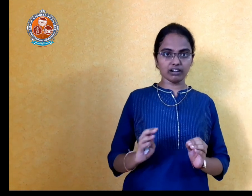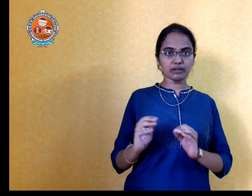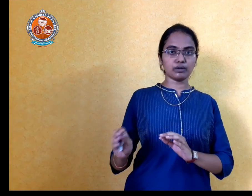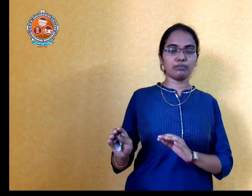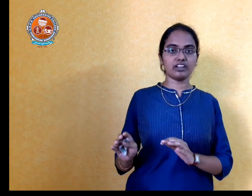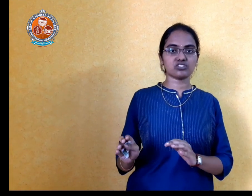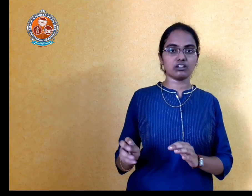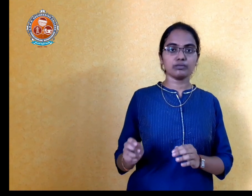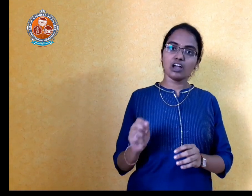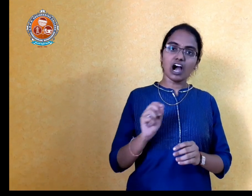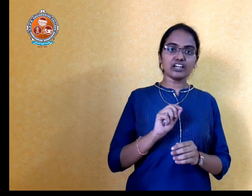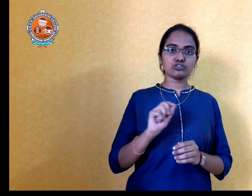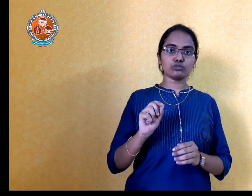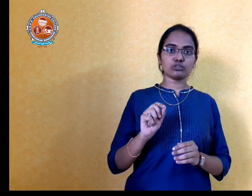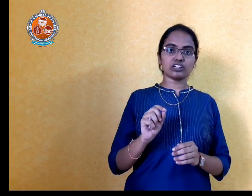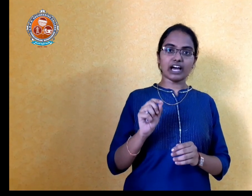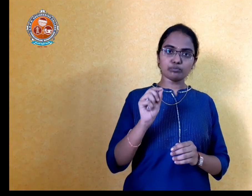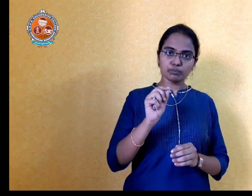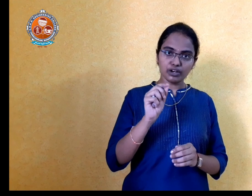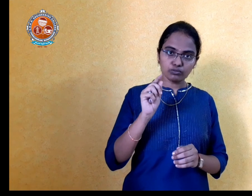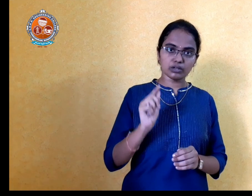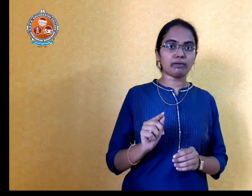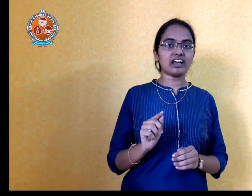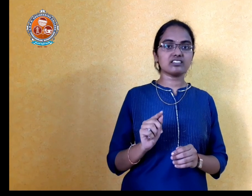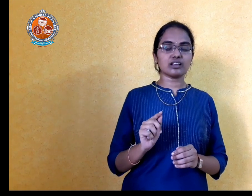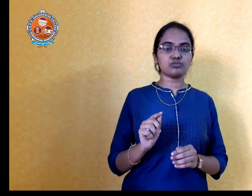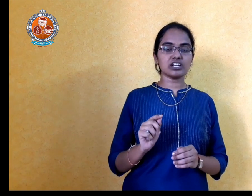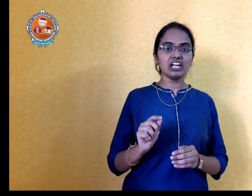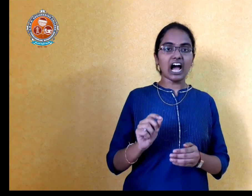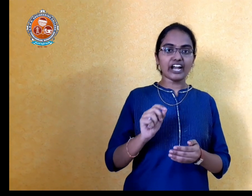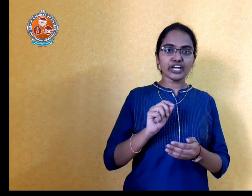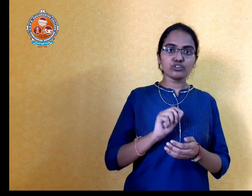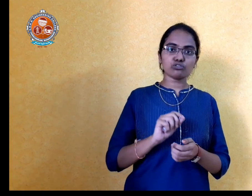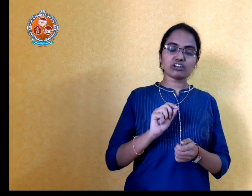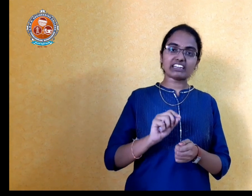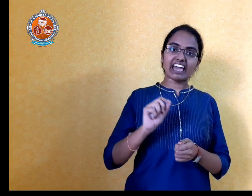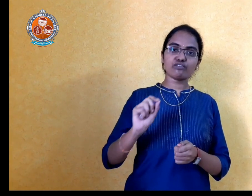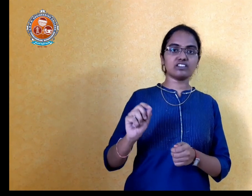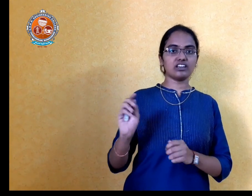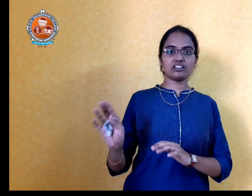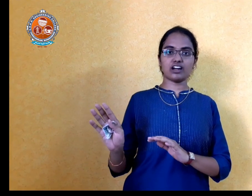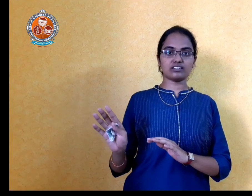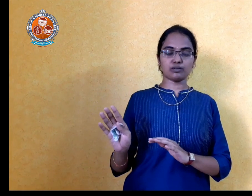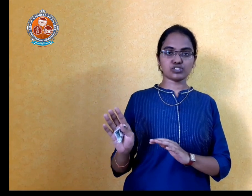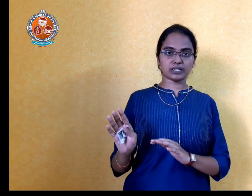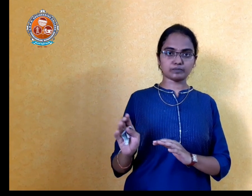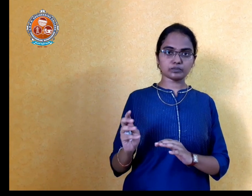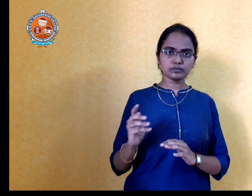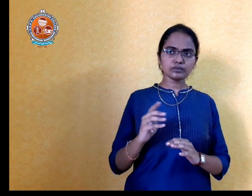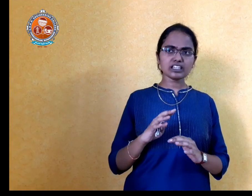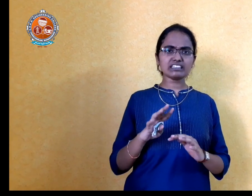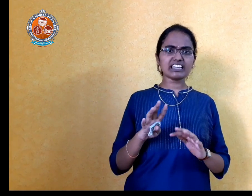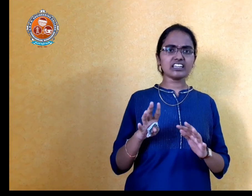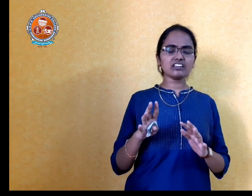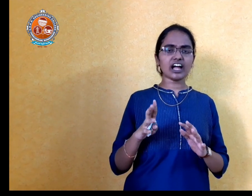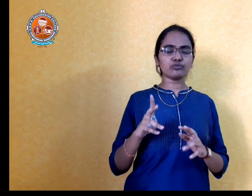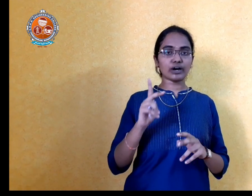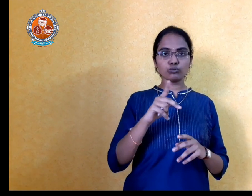preparation. I used to do that. I prepared the maths subject and I used to write everything in that subject. Then, and one more